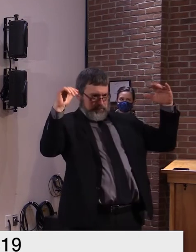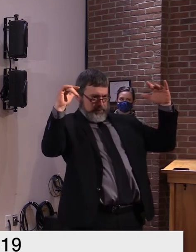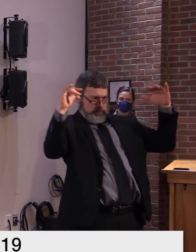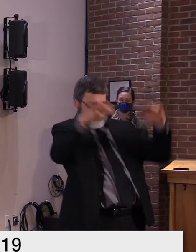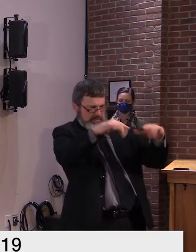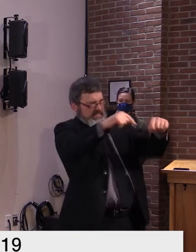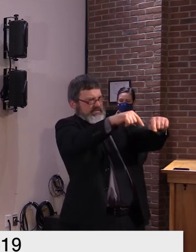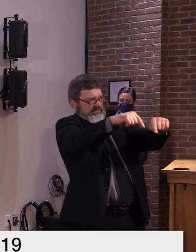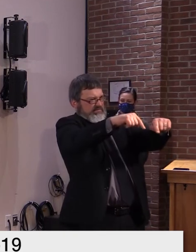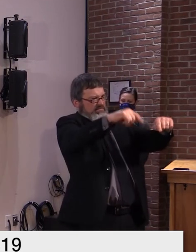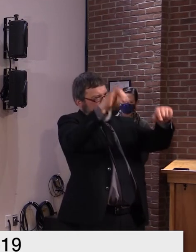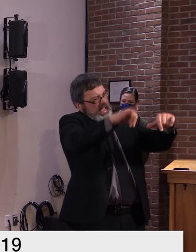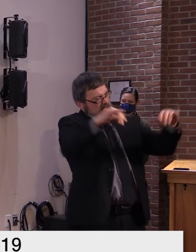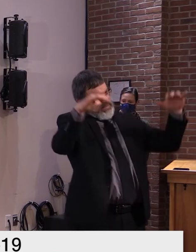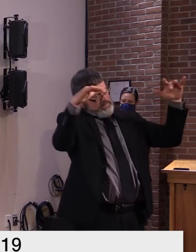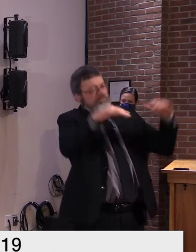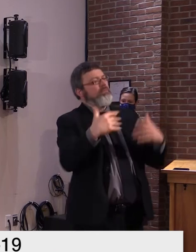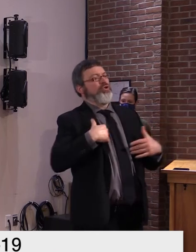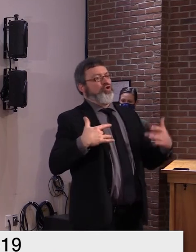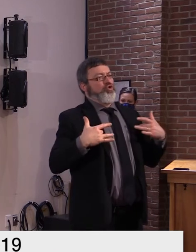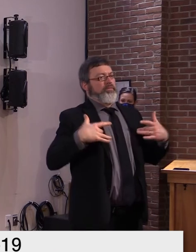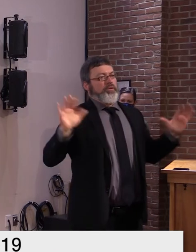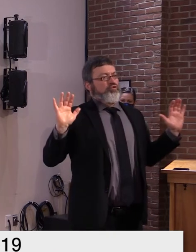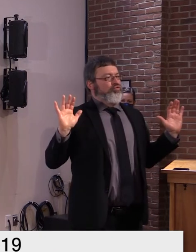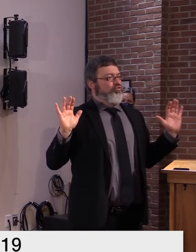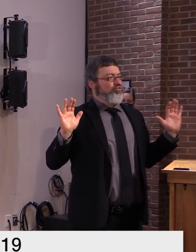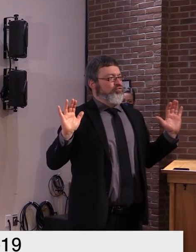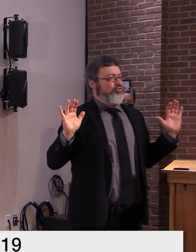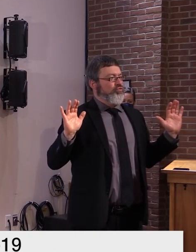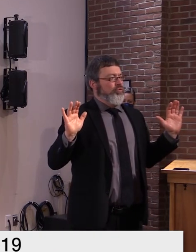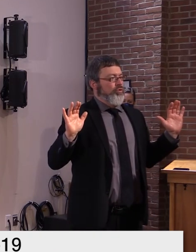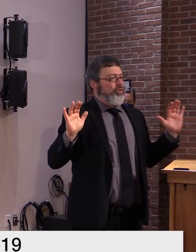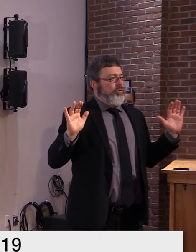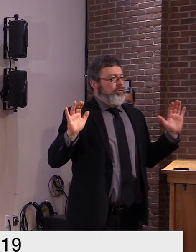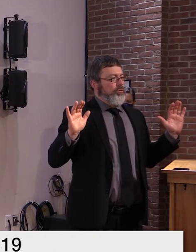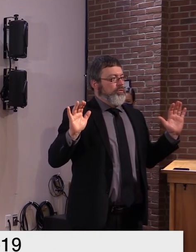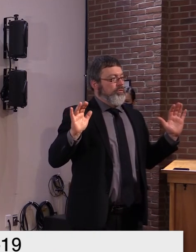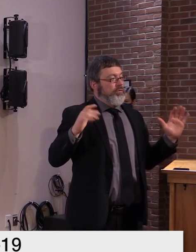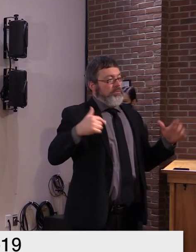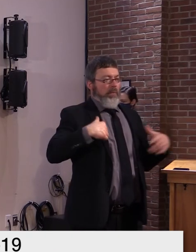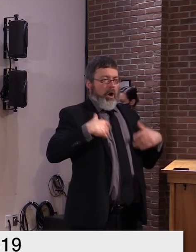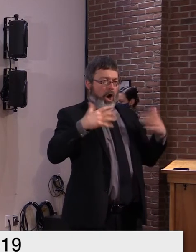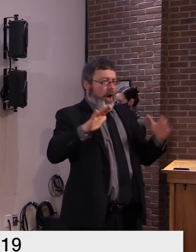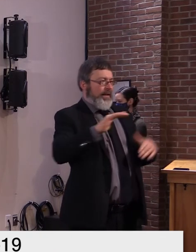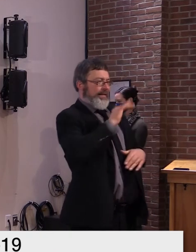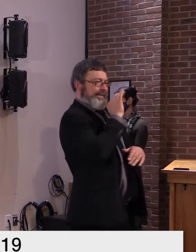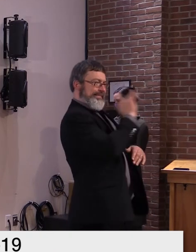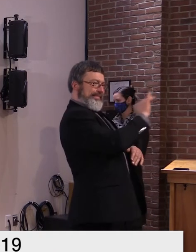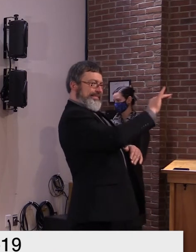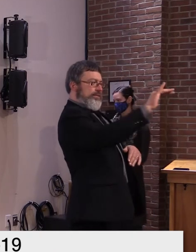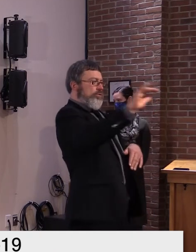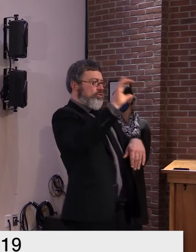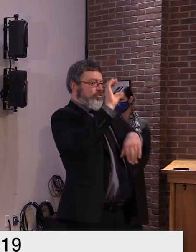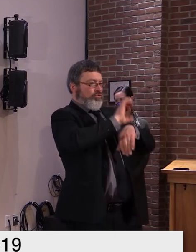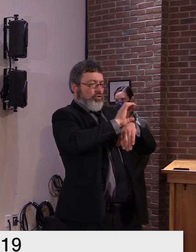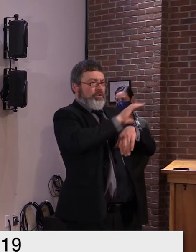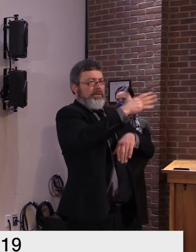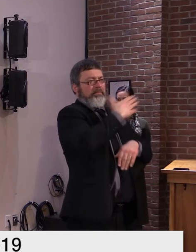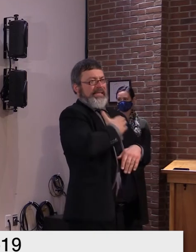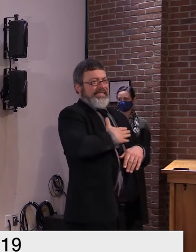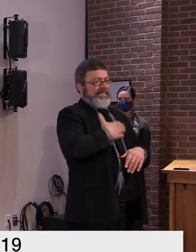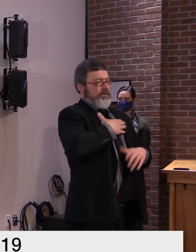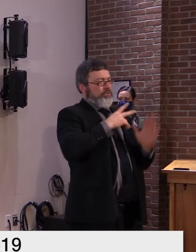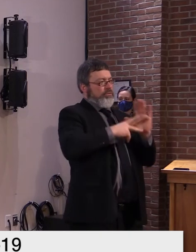the churches to limit their gatherings and use the safety protocols in place based on the occupancy